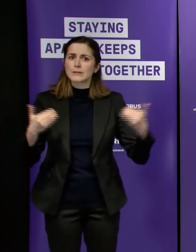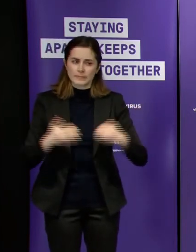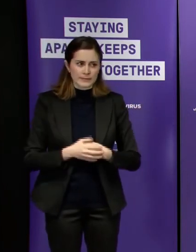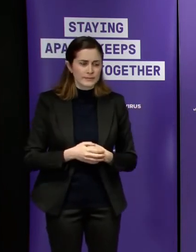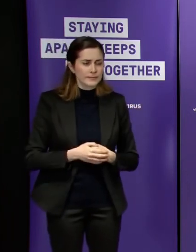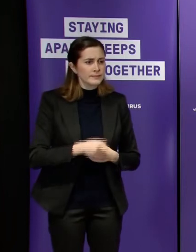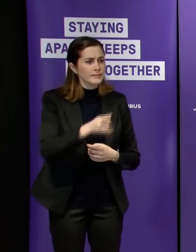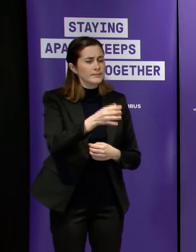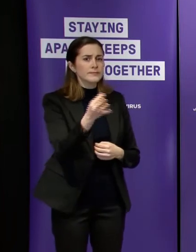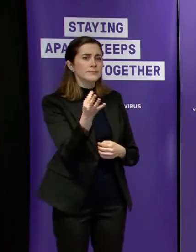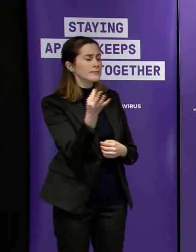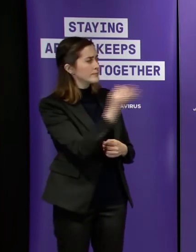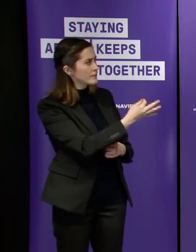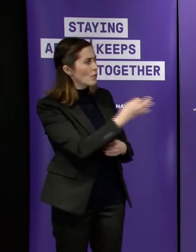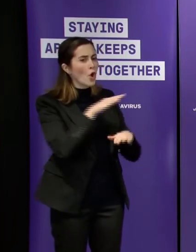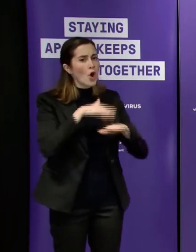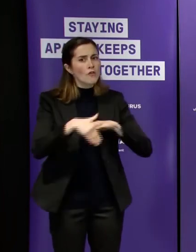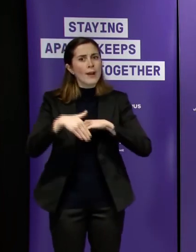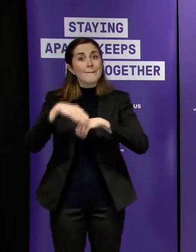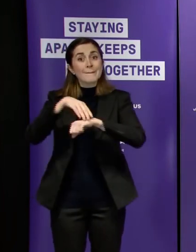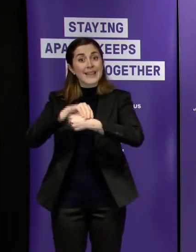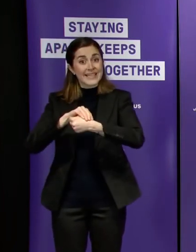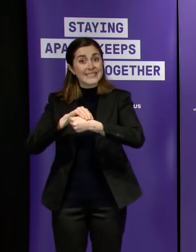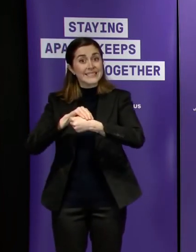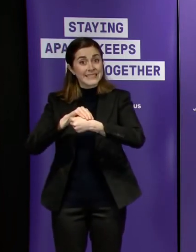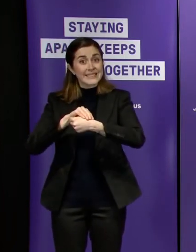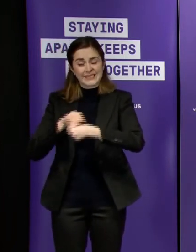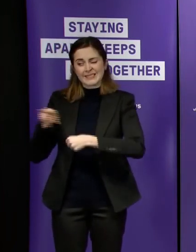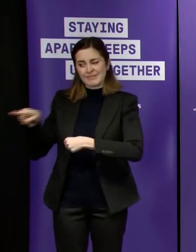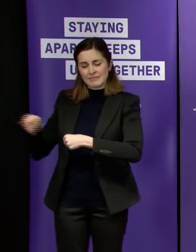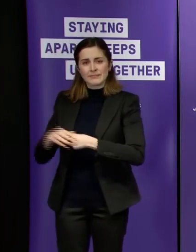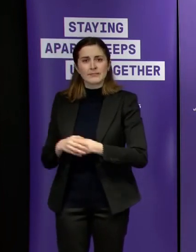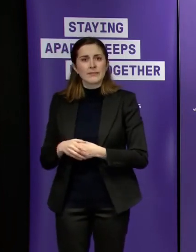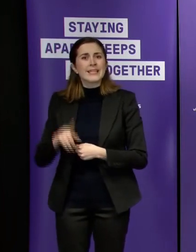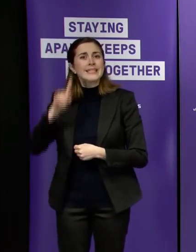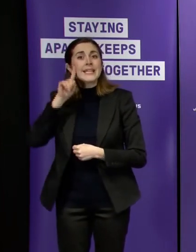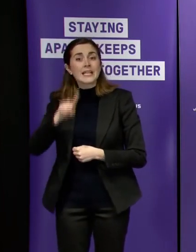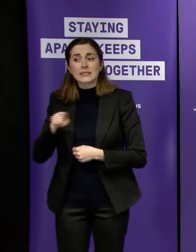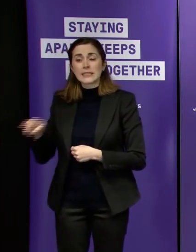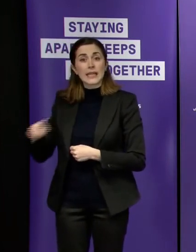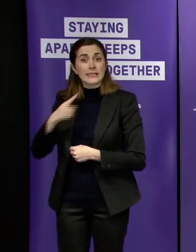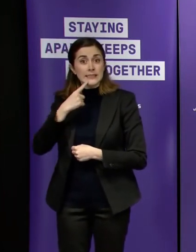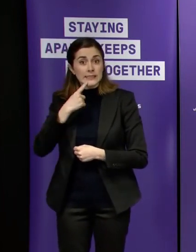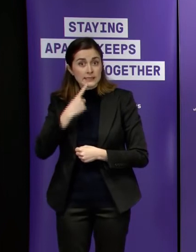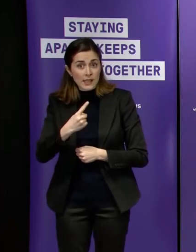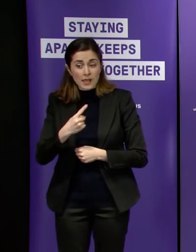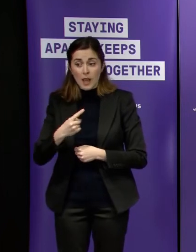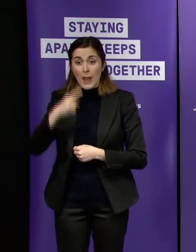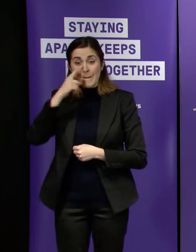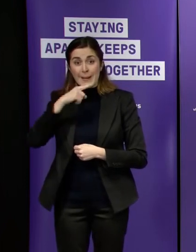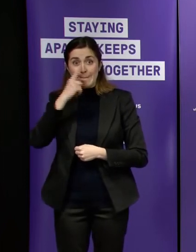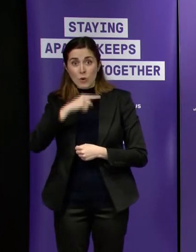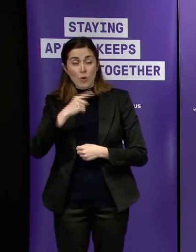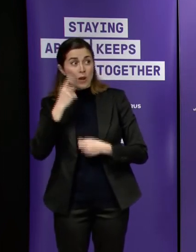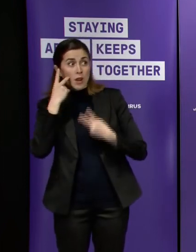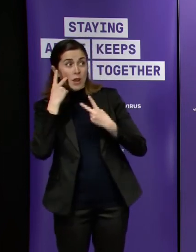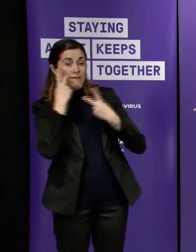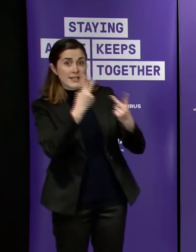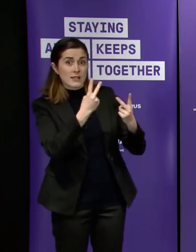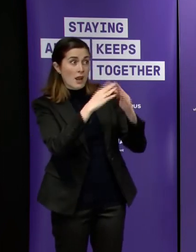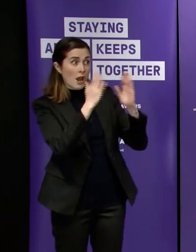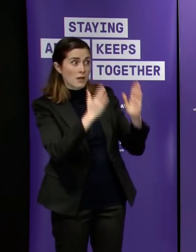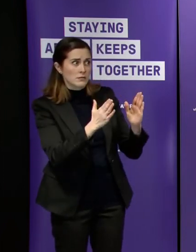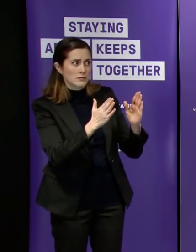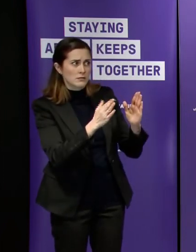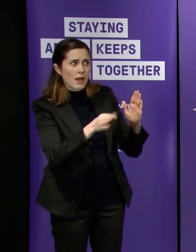police stats uh the police said that one of the most common reasons why people weren't home was because they had the wrong address do we have a problem